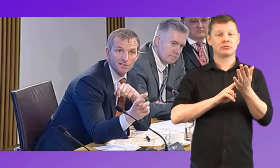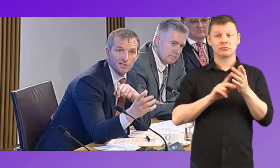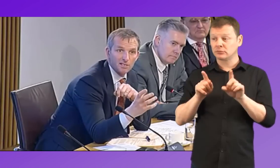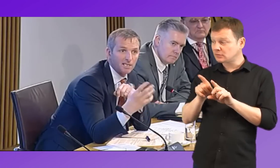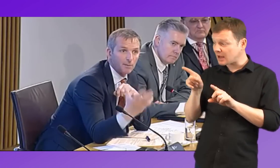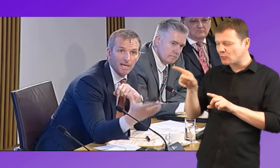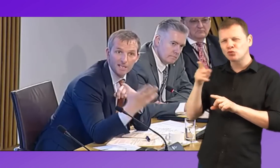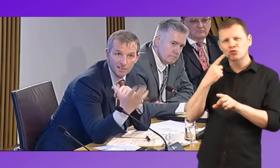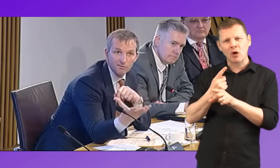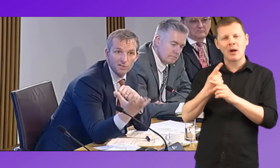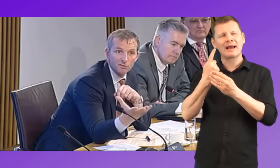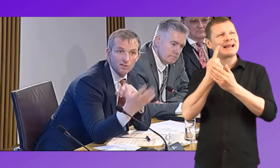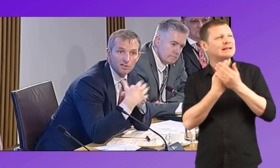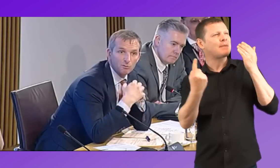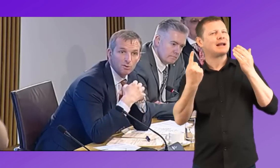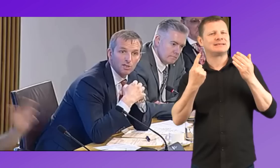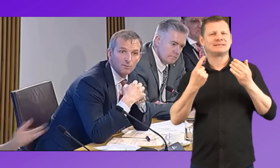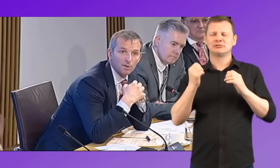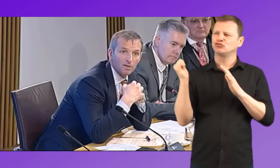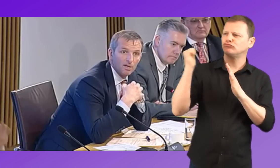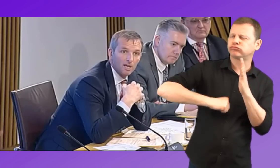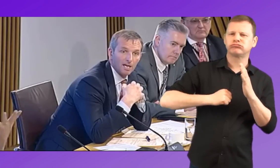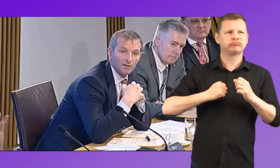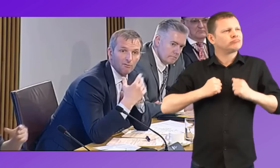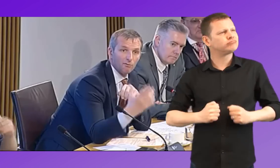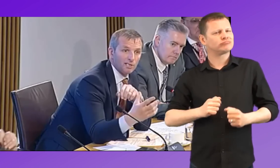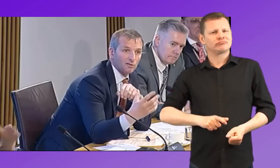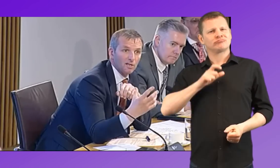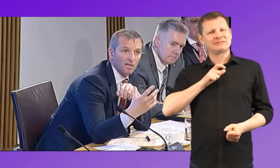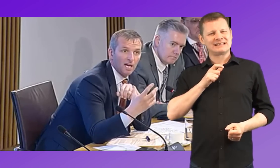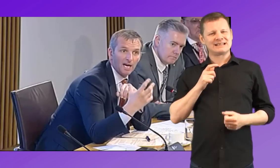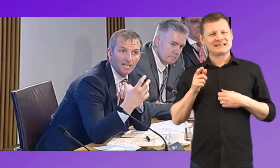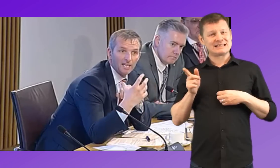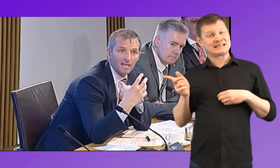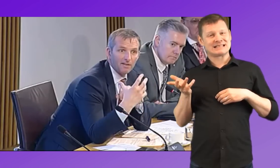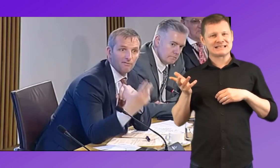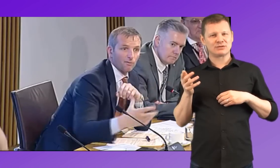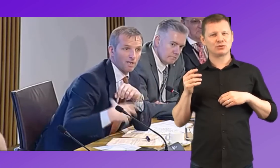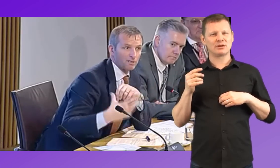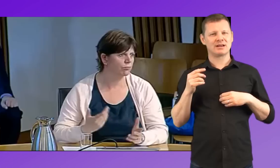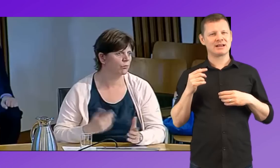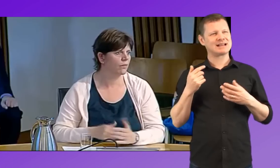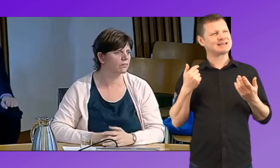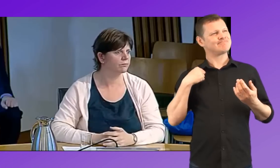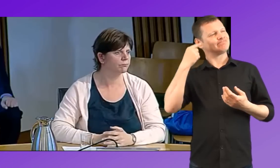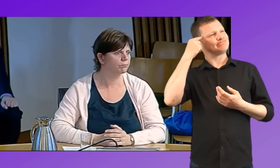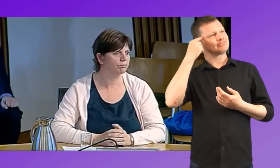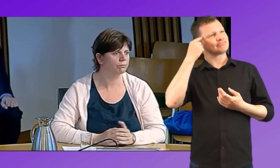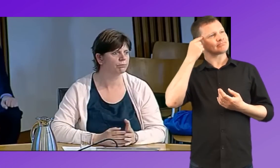to the independence and resilience that you were talking about, Rachel. And therefore, we got onto a